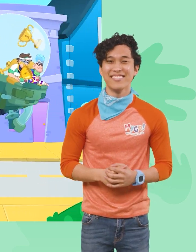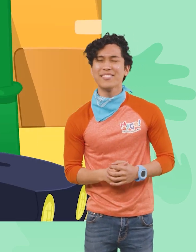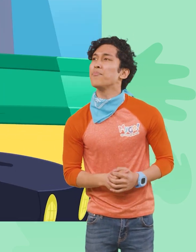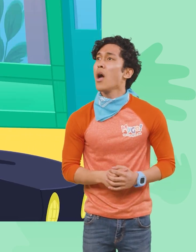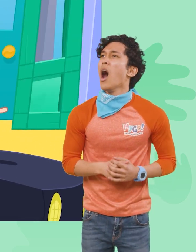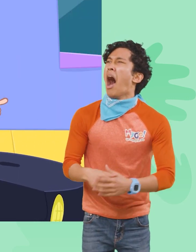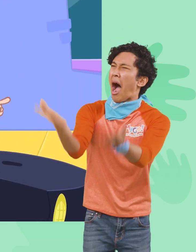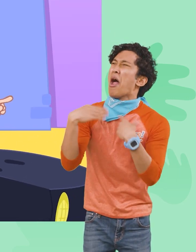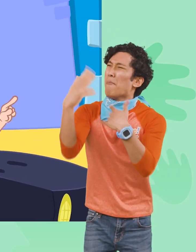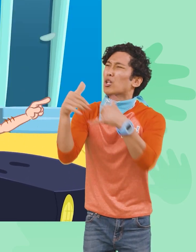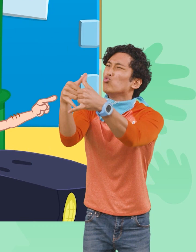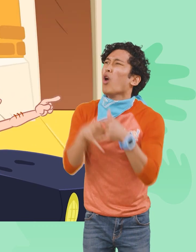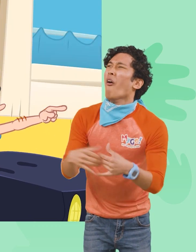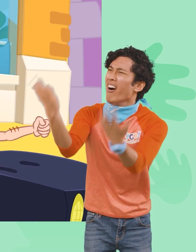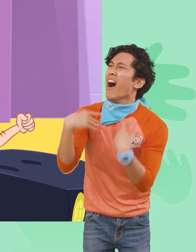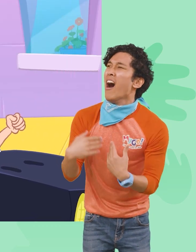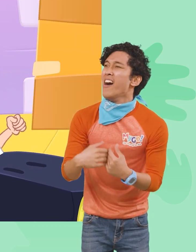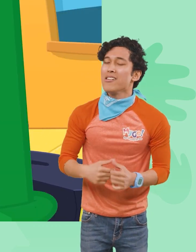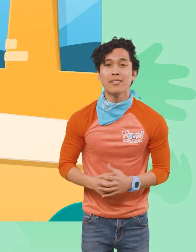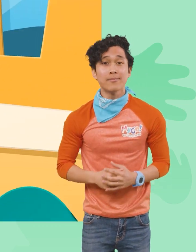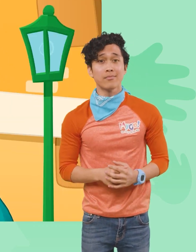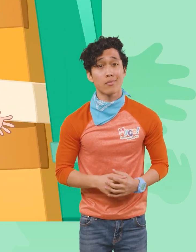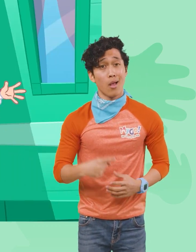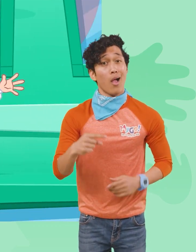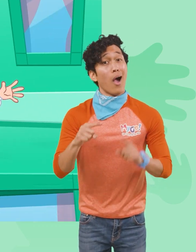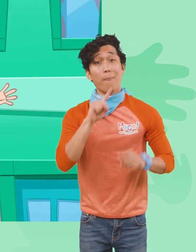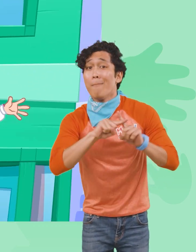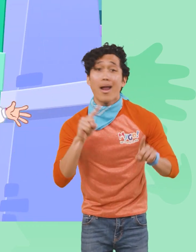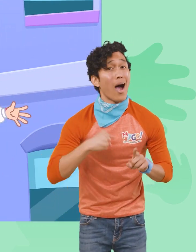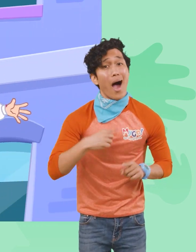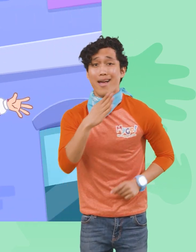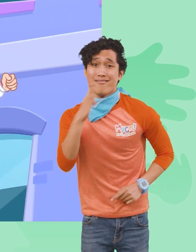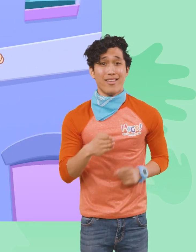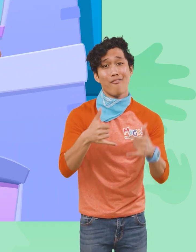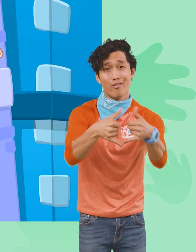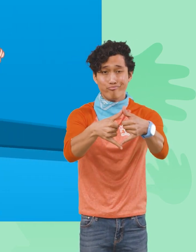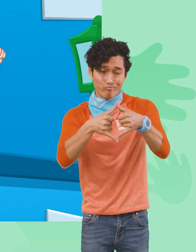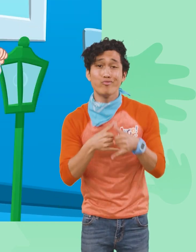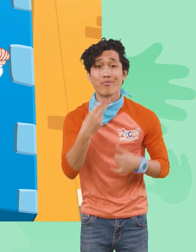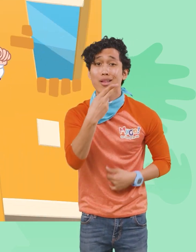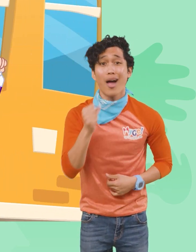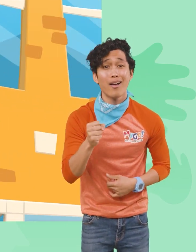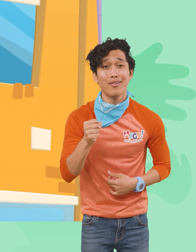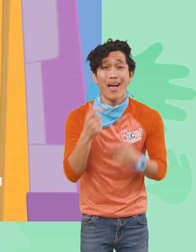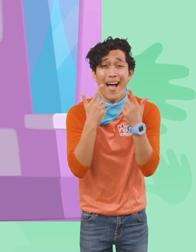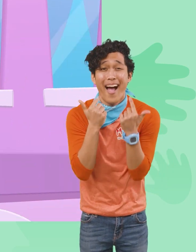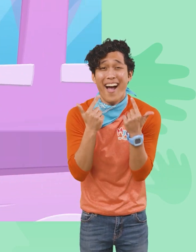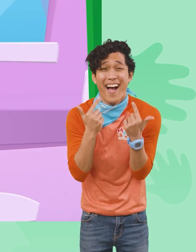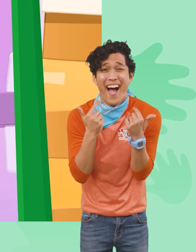Give back those awards! But I never got any awards in high school! Ha-ha-ha-ha! Yeah!